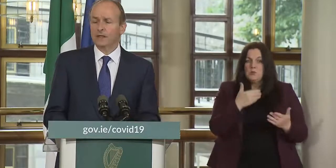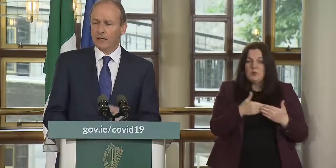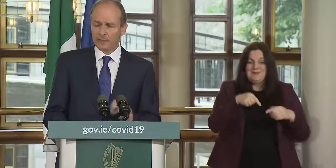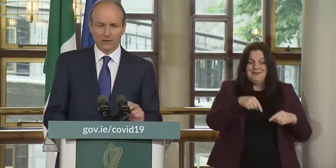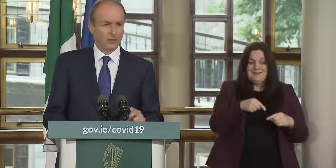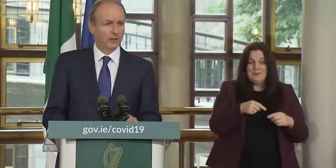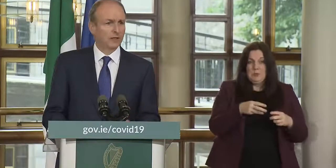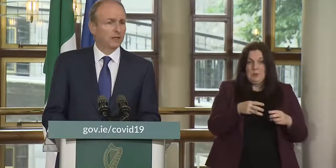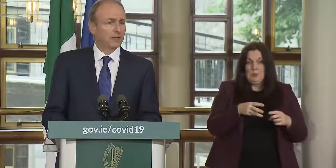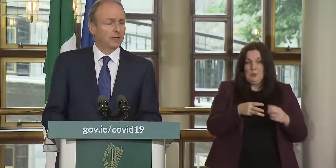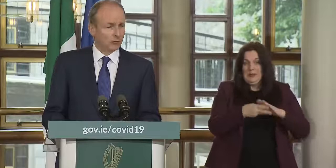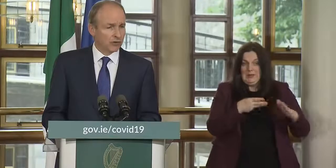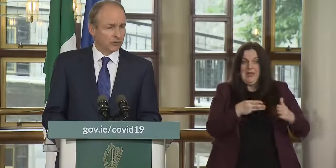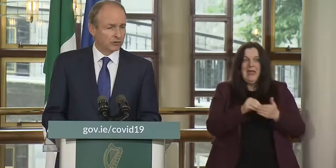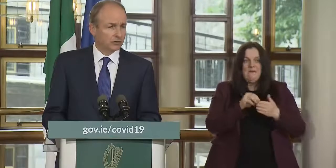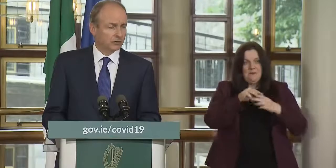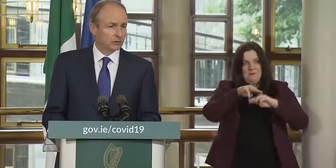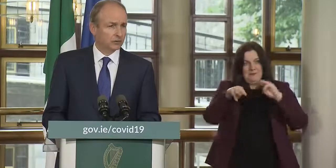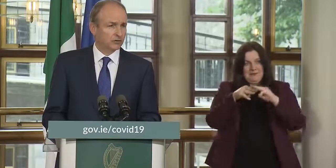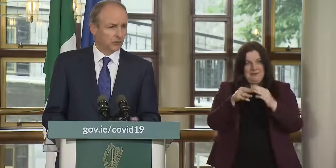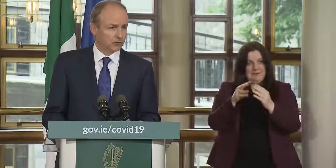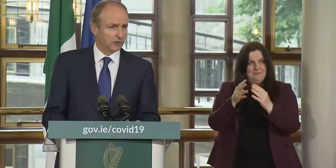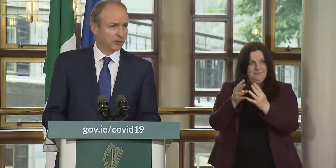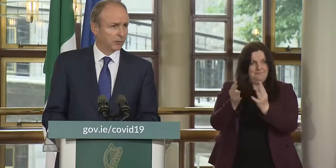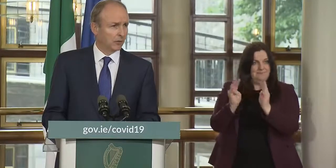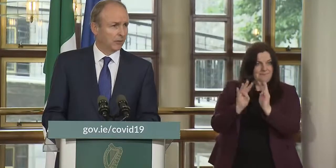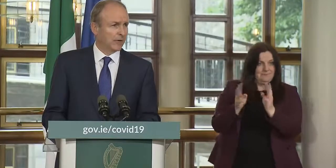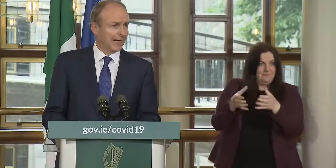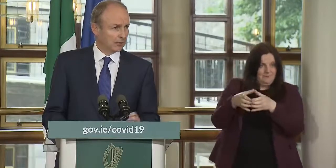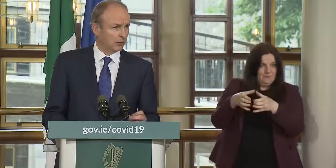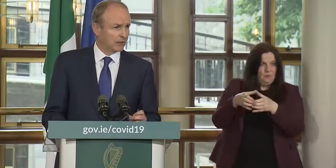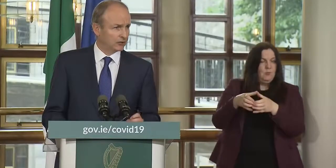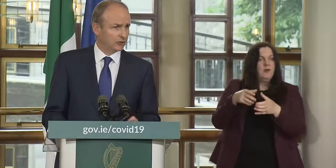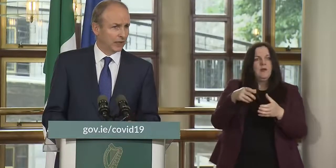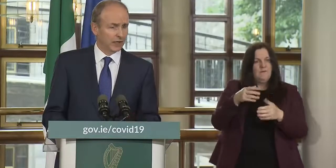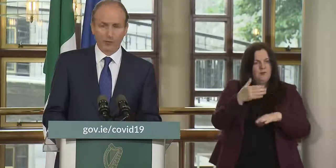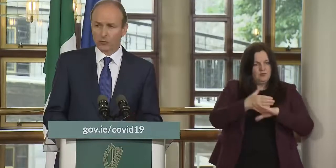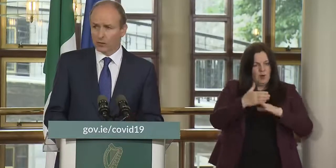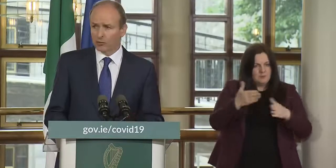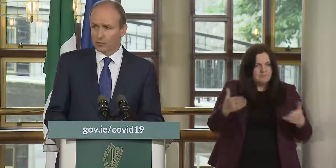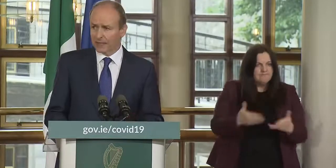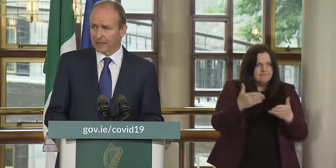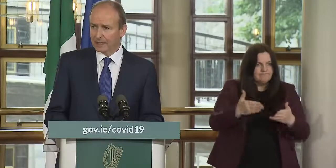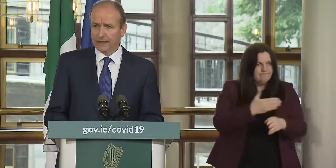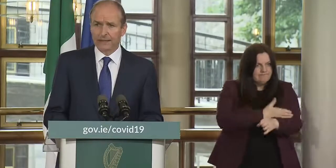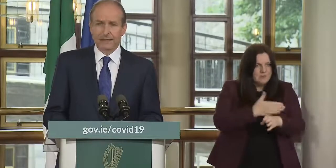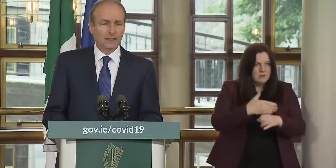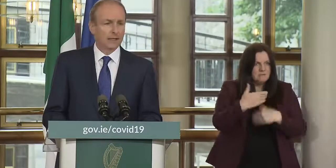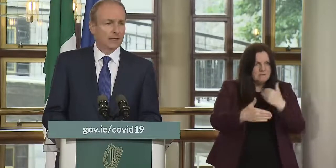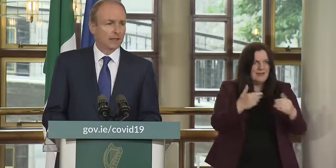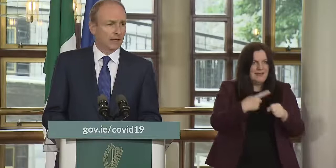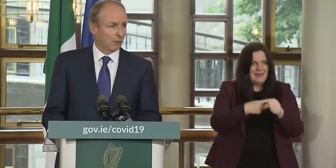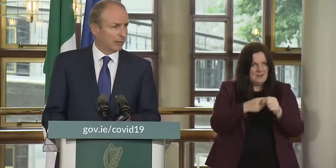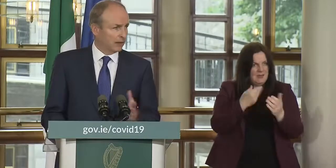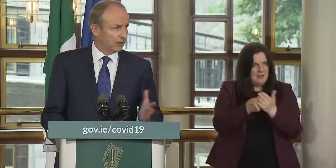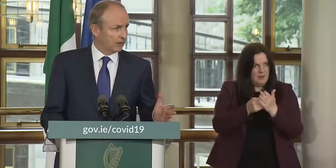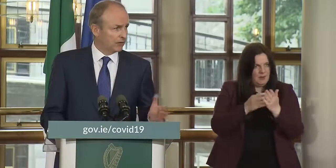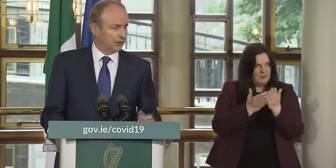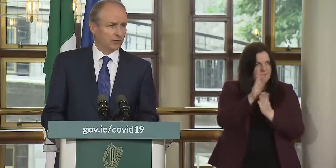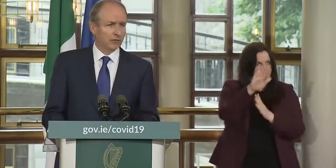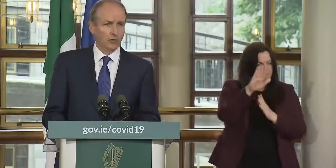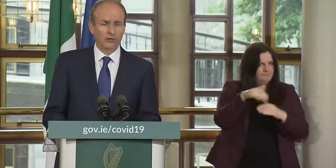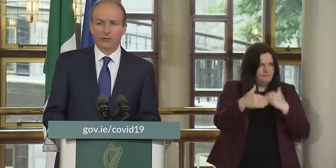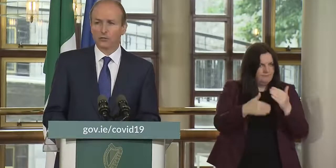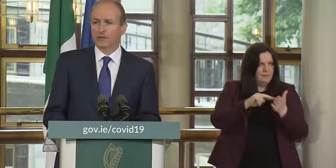the cabinet committee in relation to the job stimulus program and in relation to the economic recovery plan and that will be